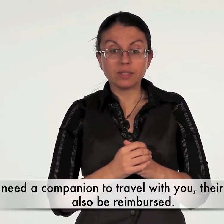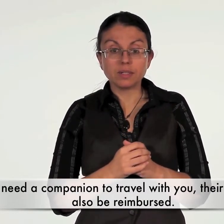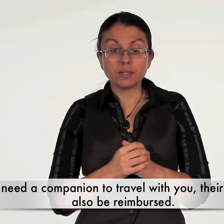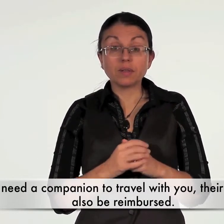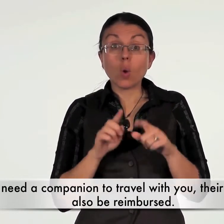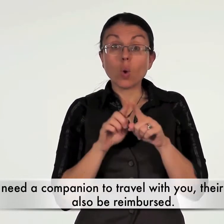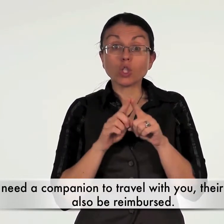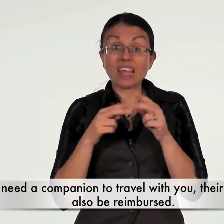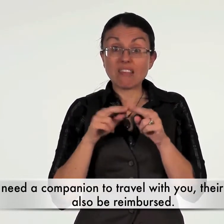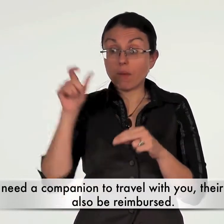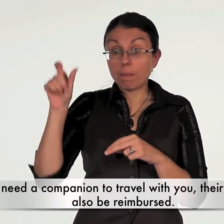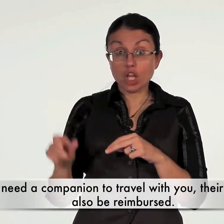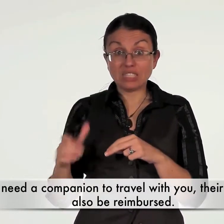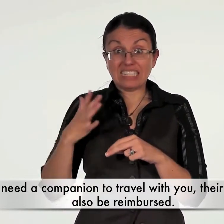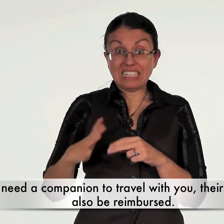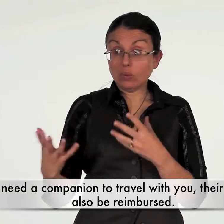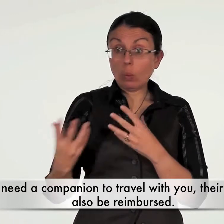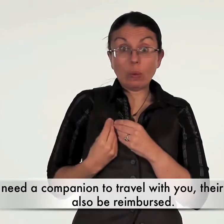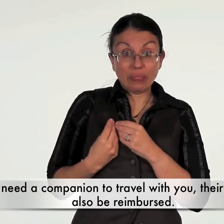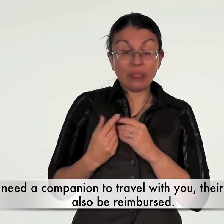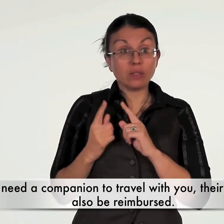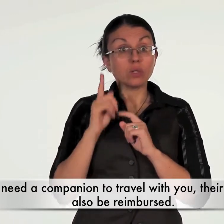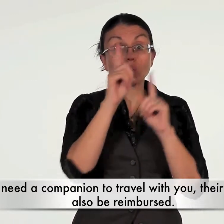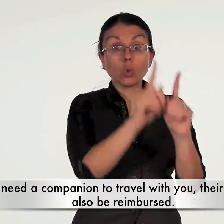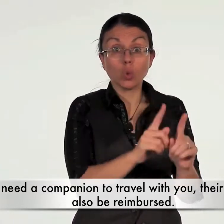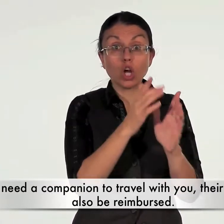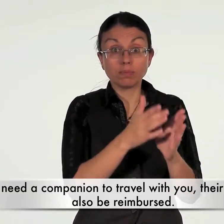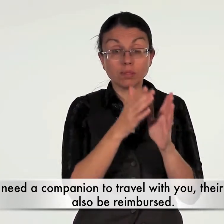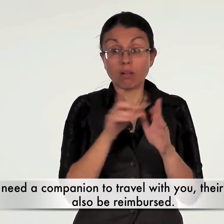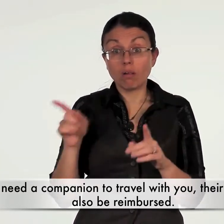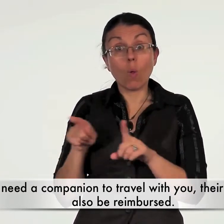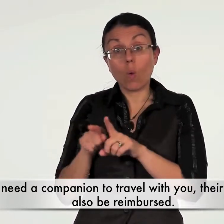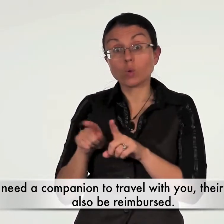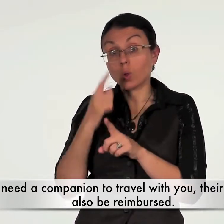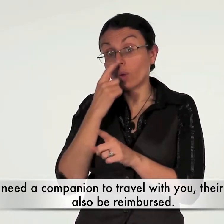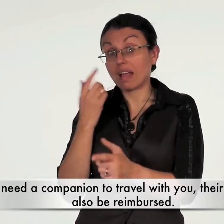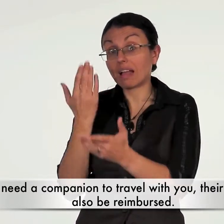if you need a companion to travel with you their fares may also be reimbursed